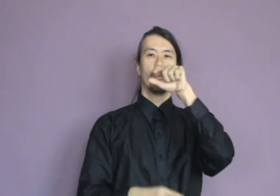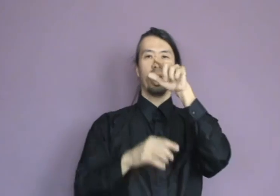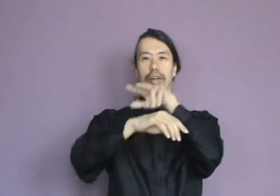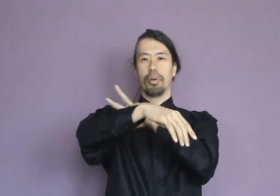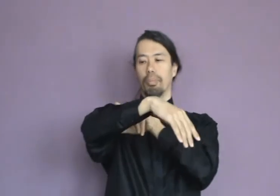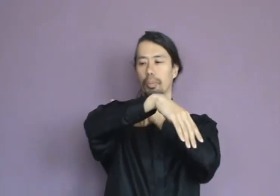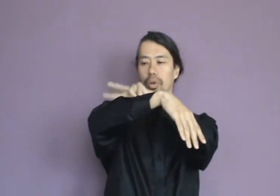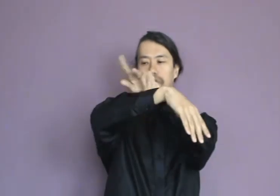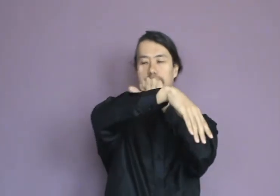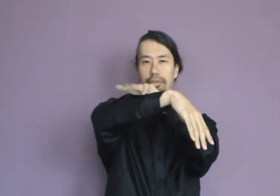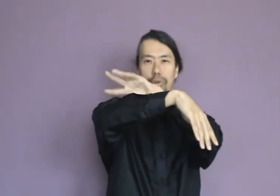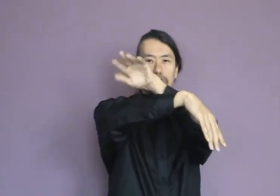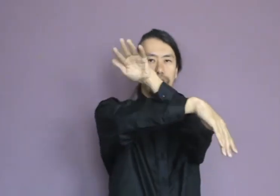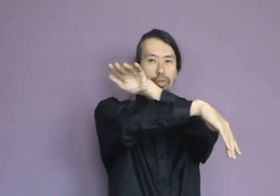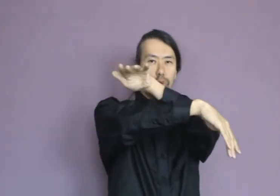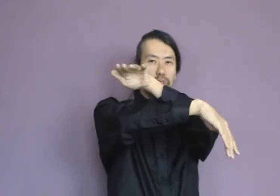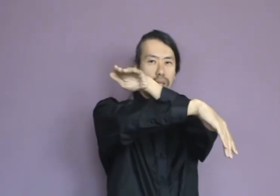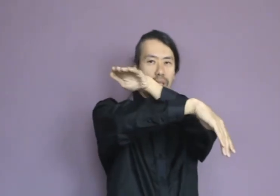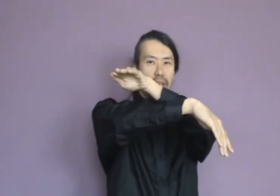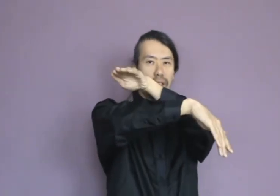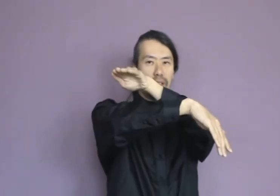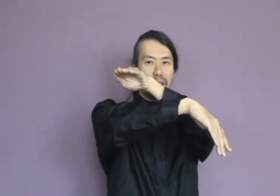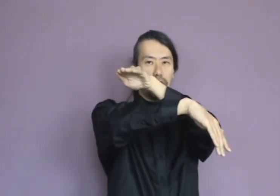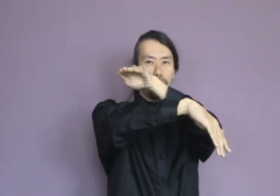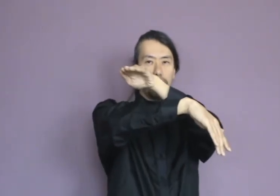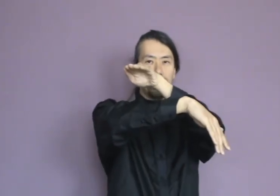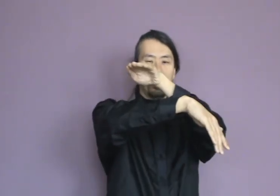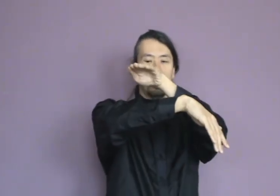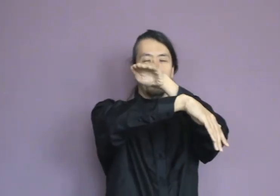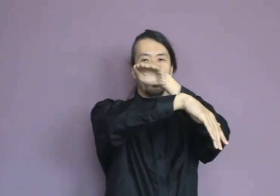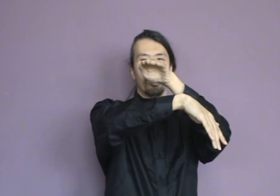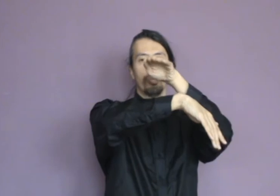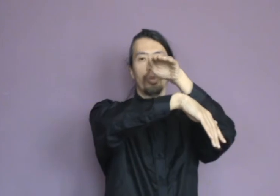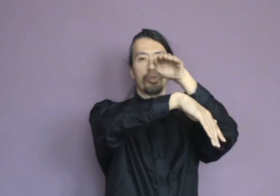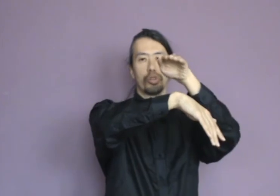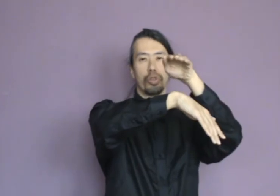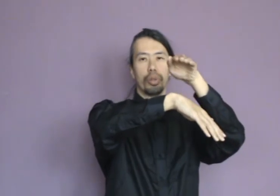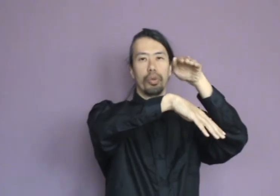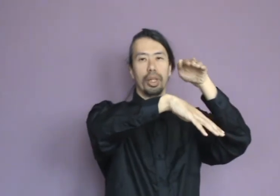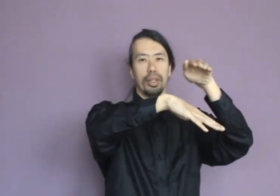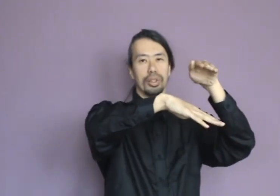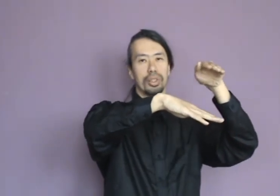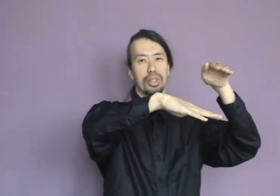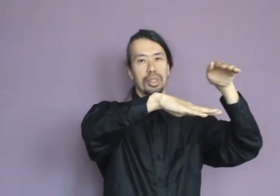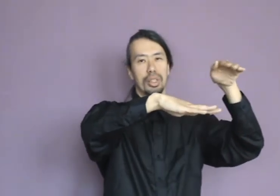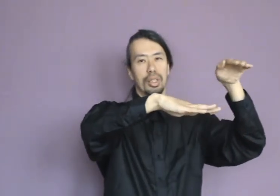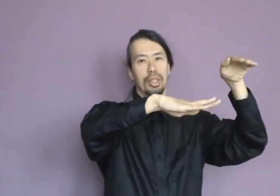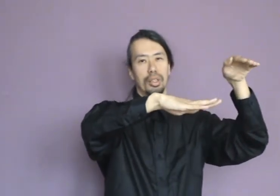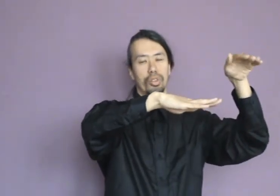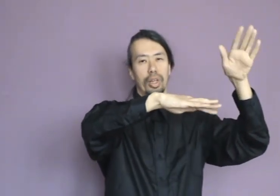wave, a bubble of life force, which forms under the hand. And then, this bubble is moved through the meridians, through the